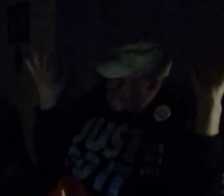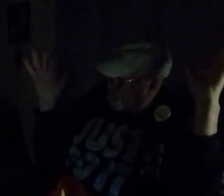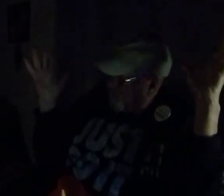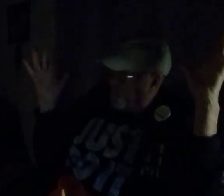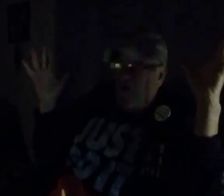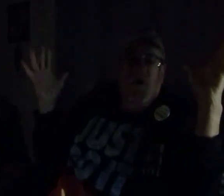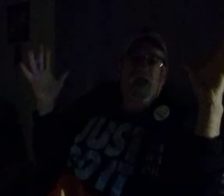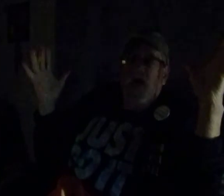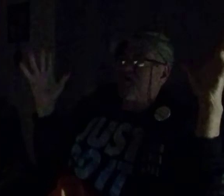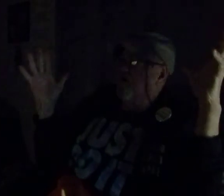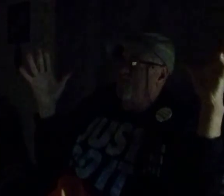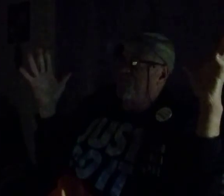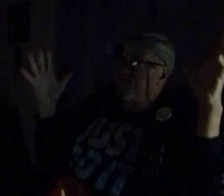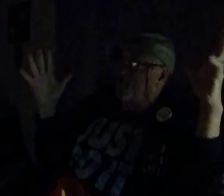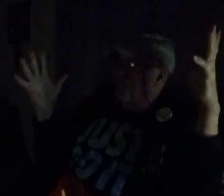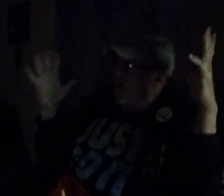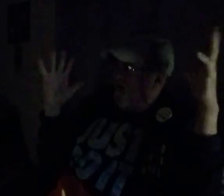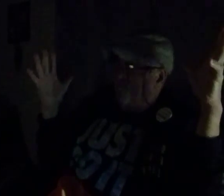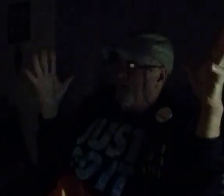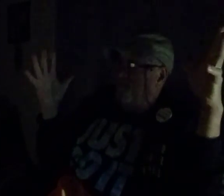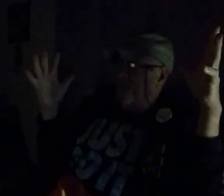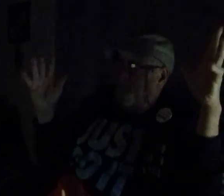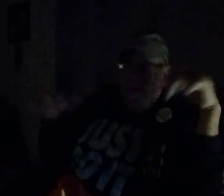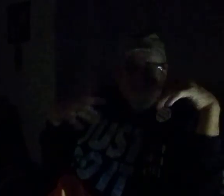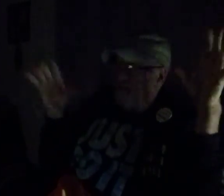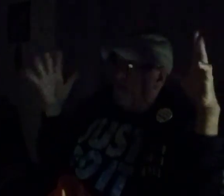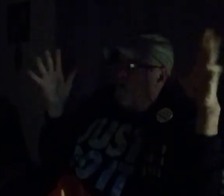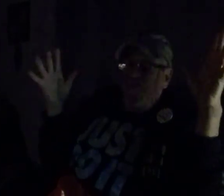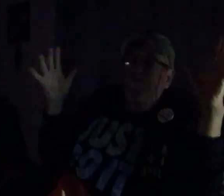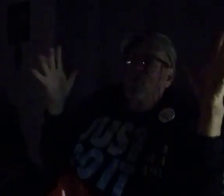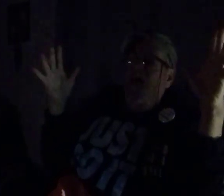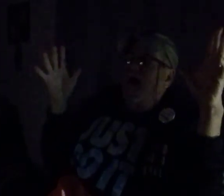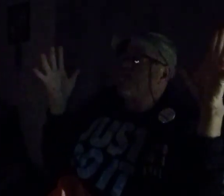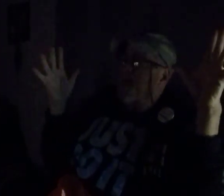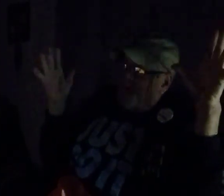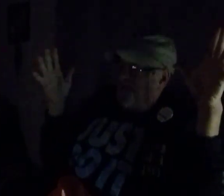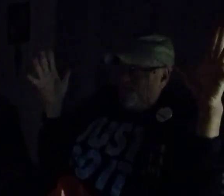if they wanna have convention, or event, you don't have kids,